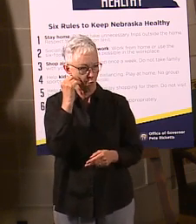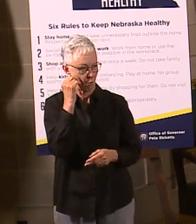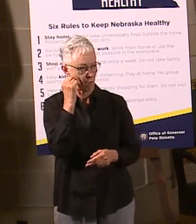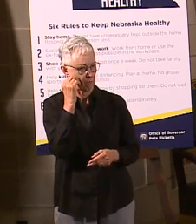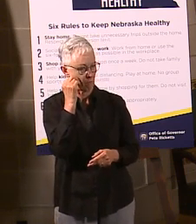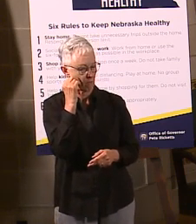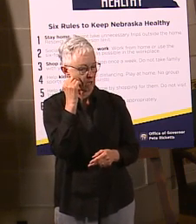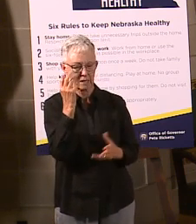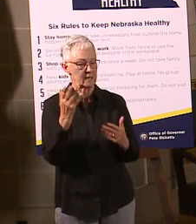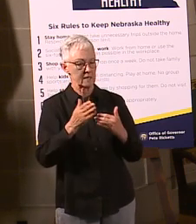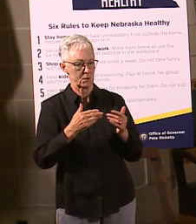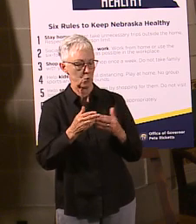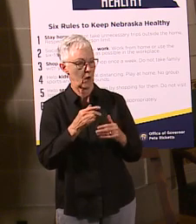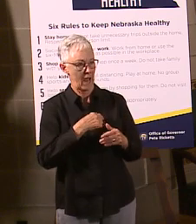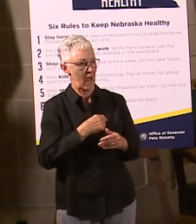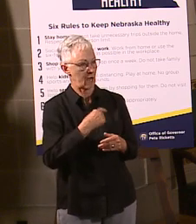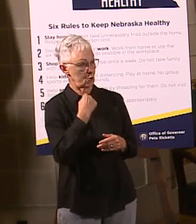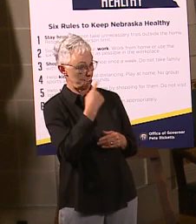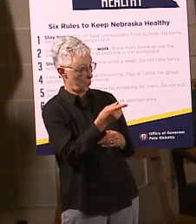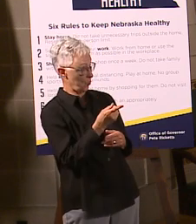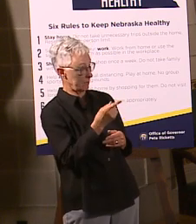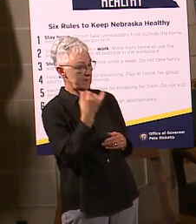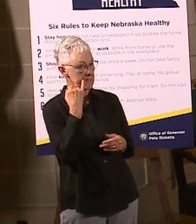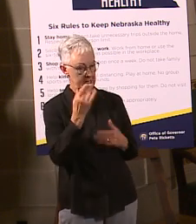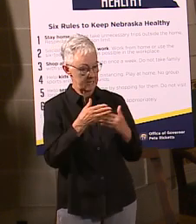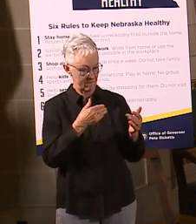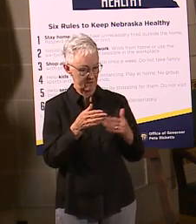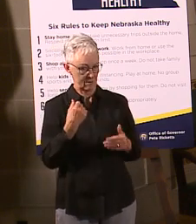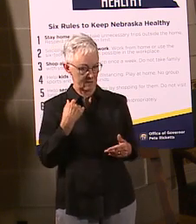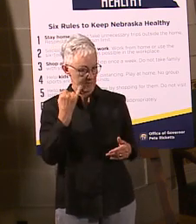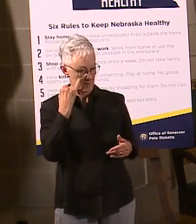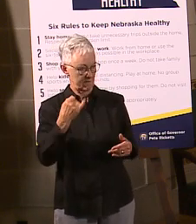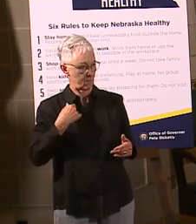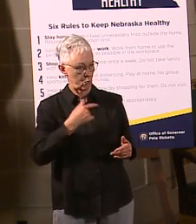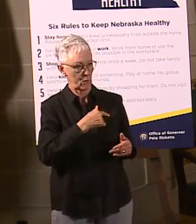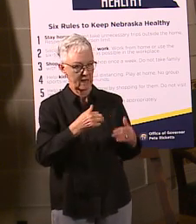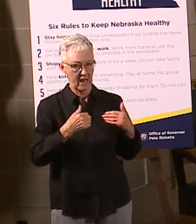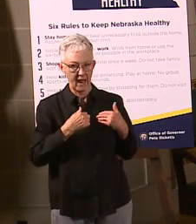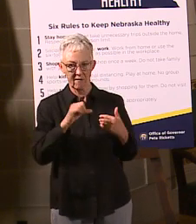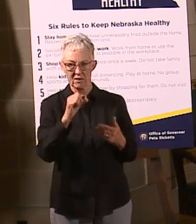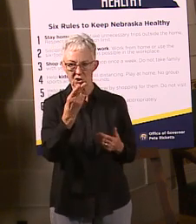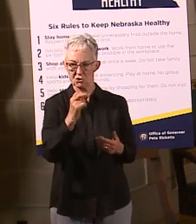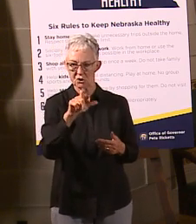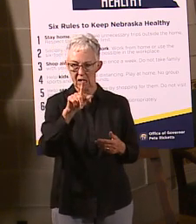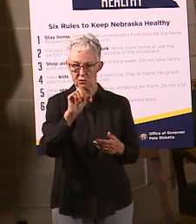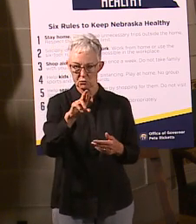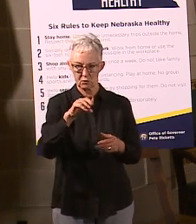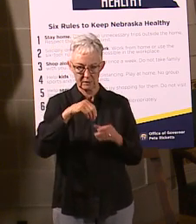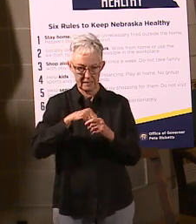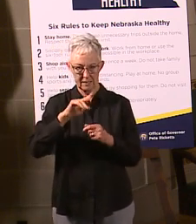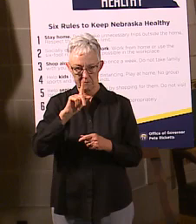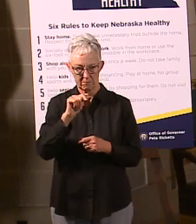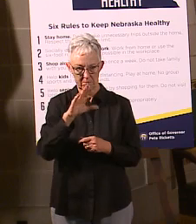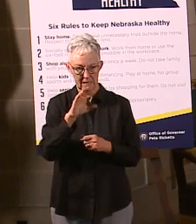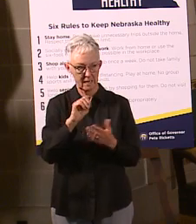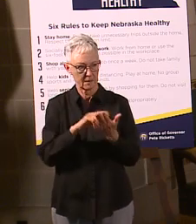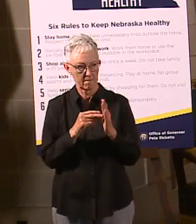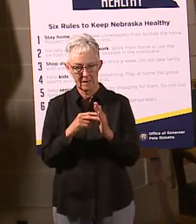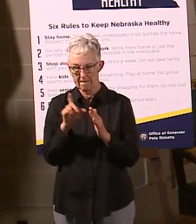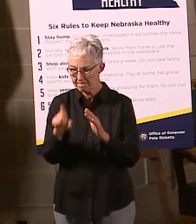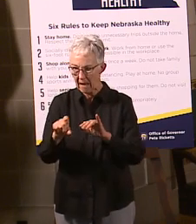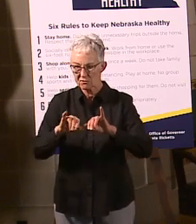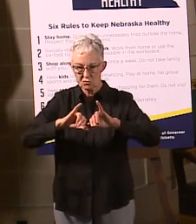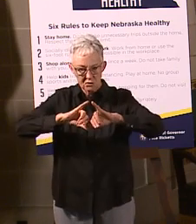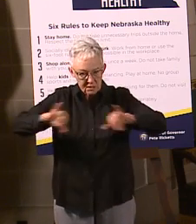article said, but I reminded them that even if there was a shelter-in-place order for Hall County that that would not close